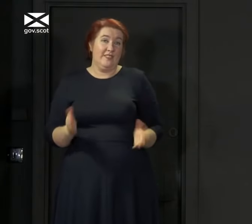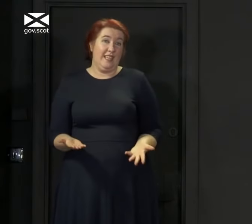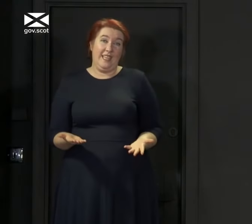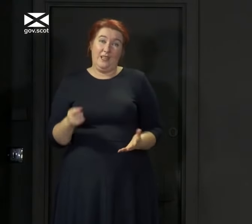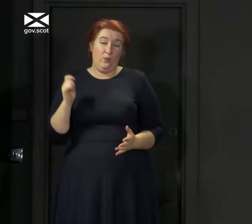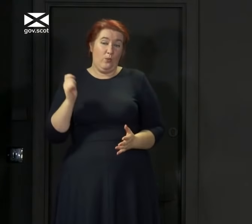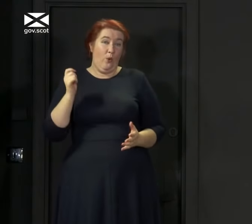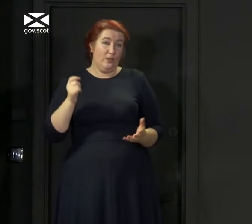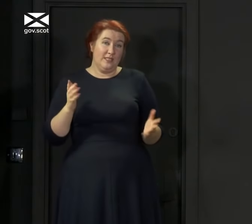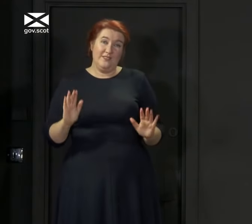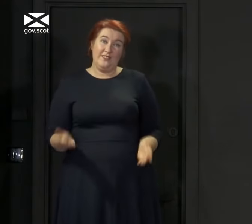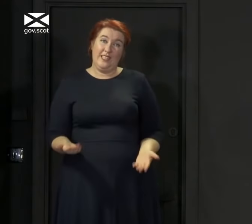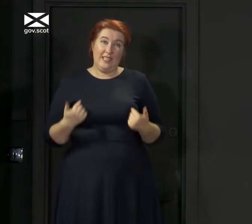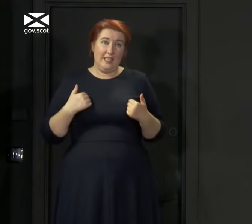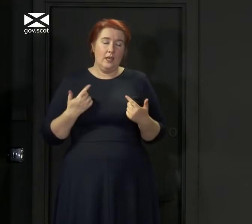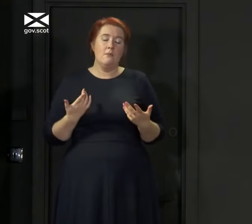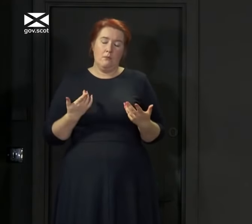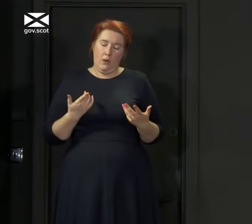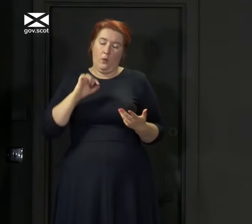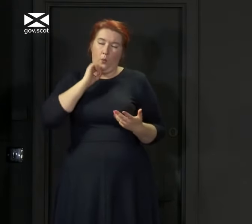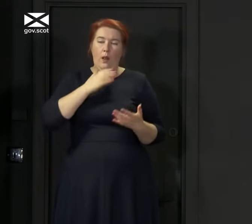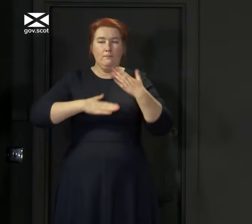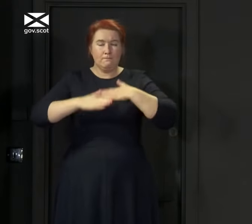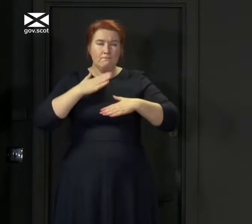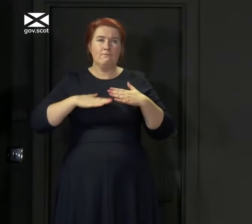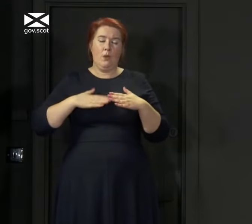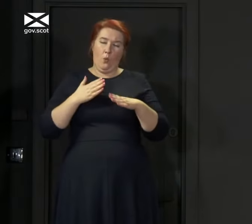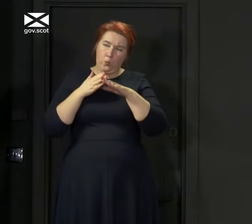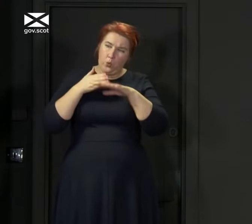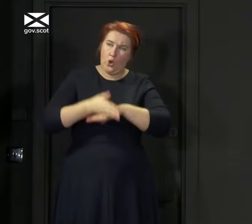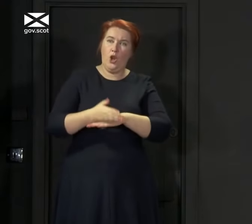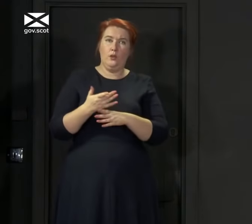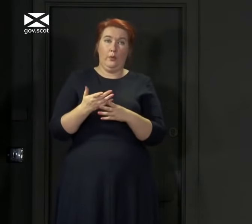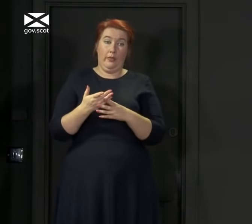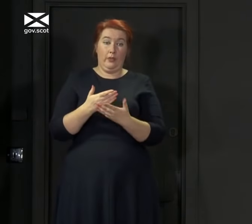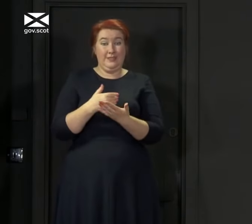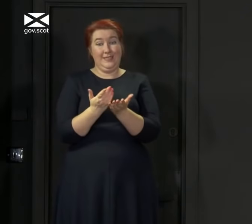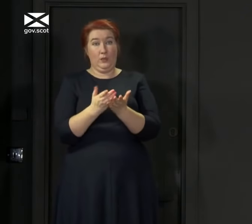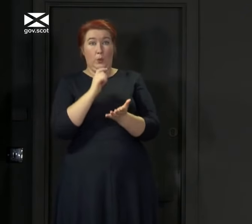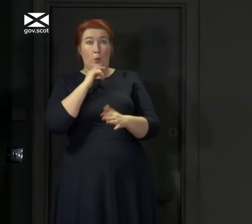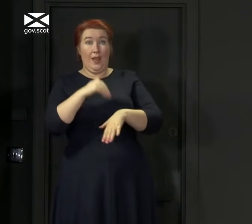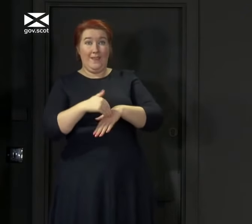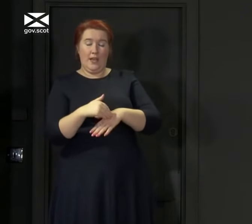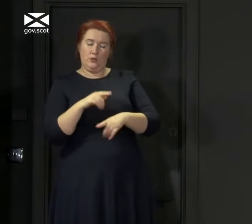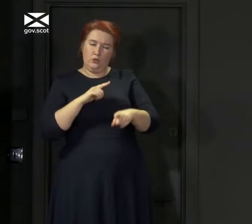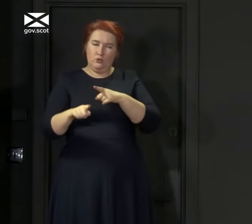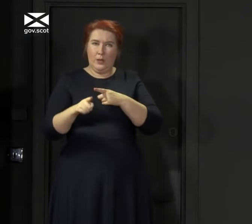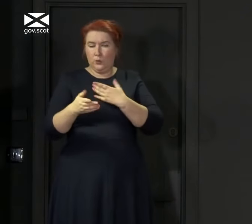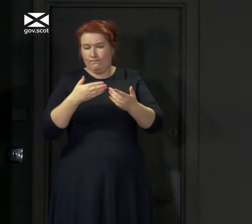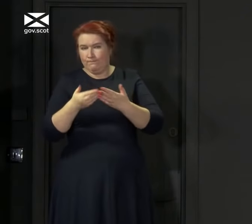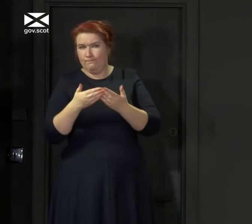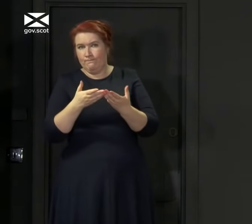patiently and as hard as we can with affected sectors to do everything we can to try to mitigate that.